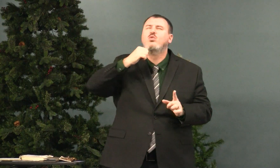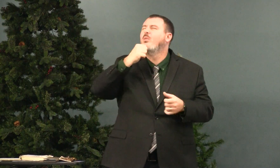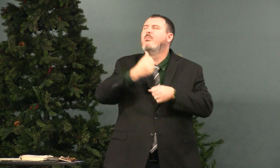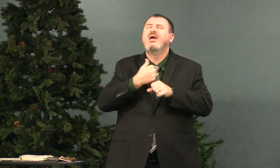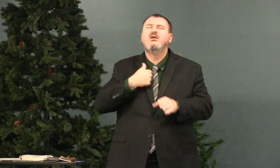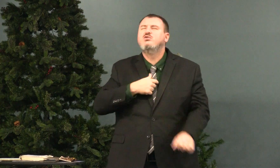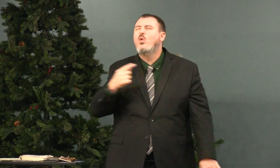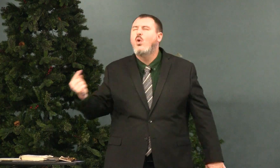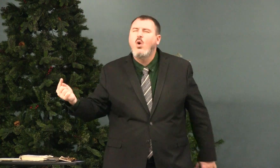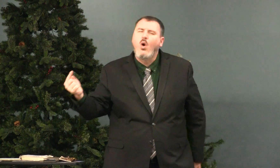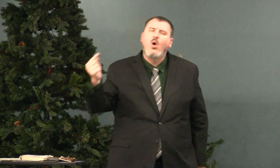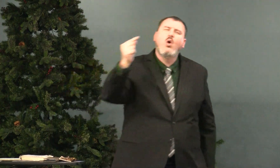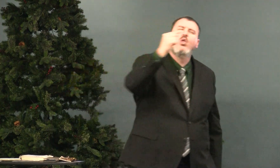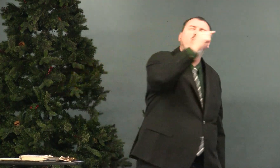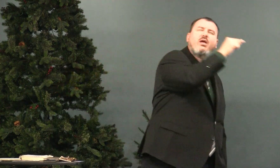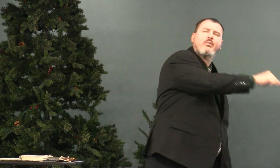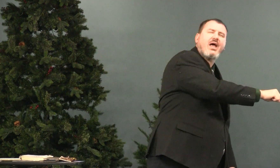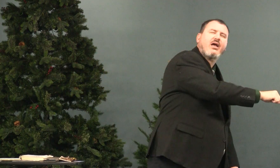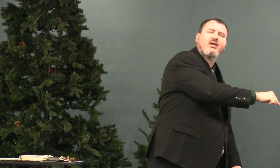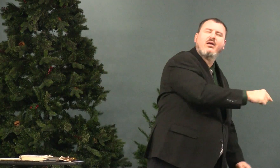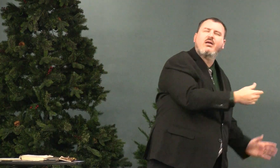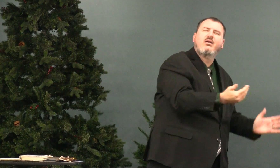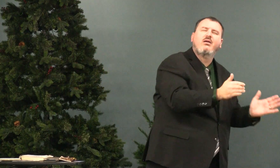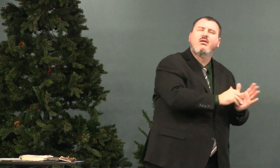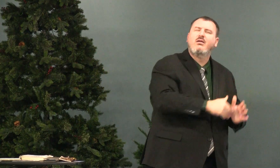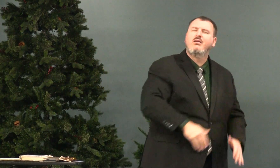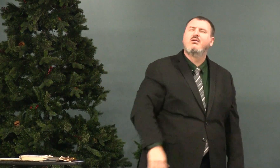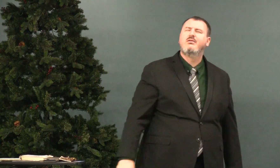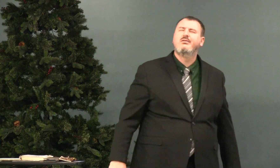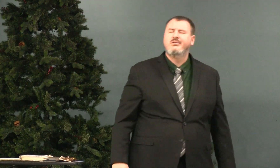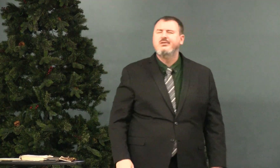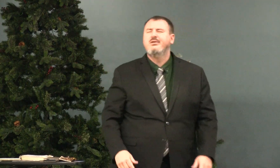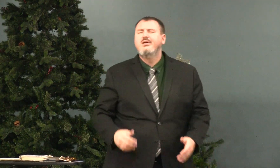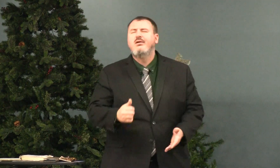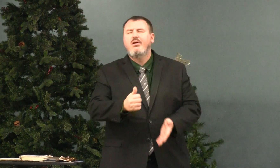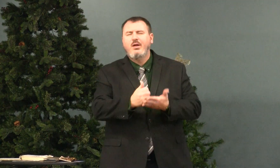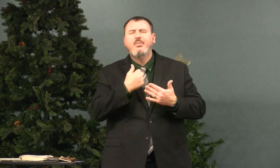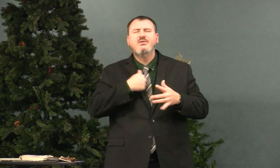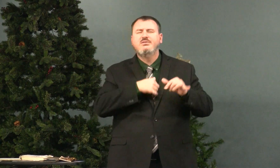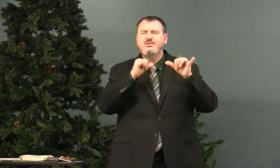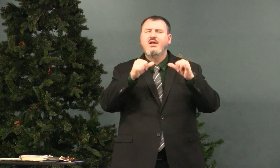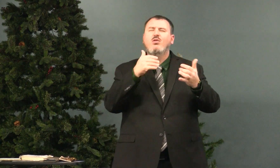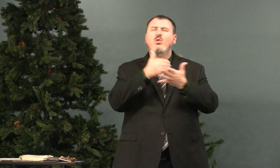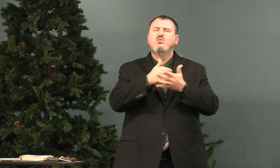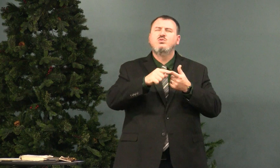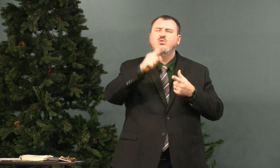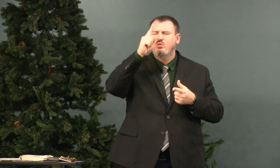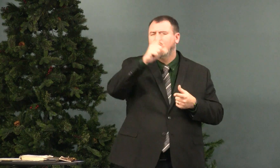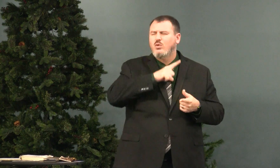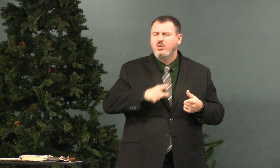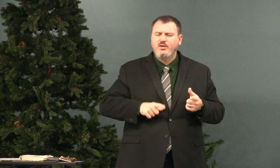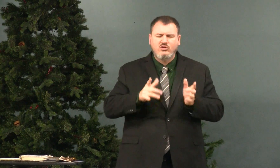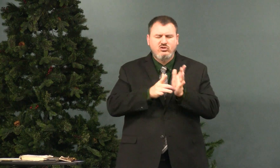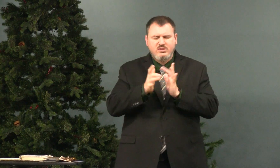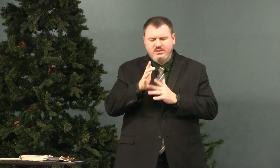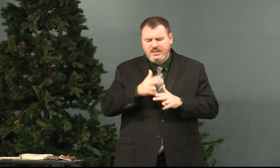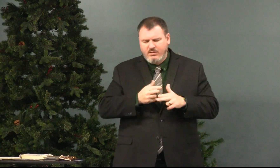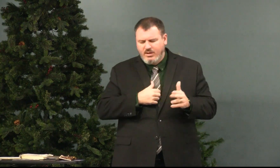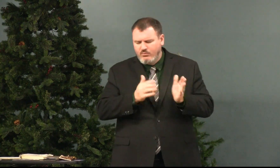go back and go back. You don't have to make us go all the way back to the beginning. Help us to stay